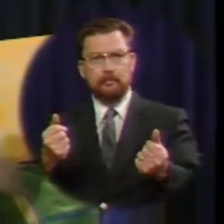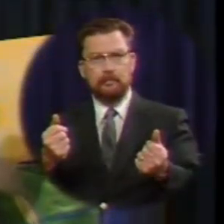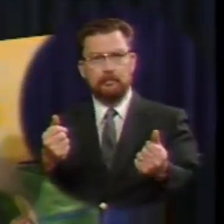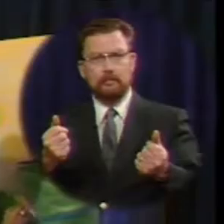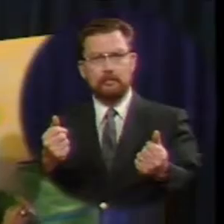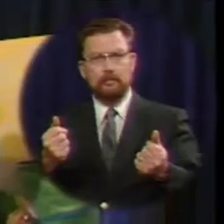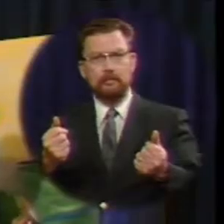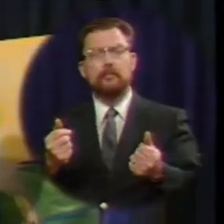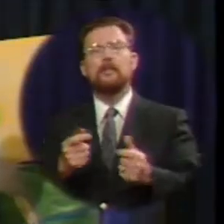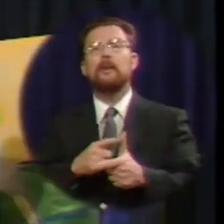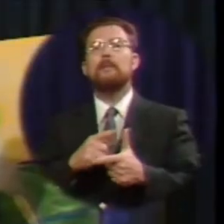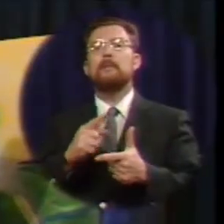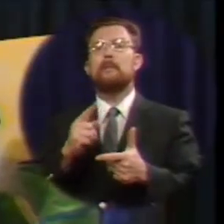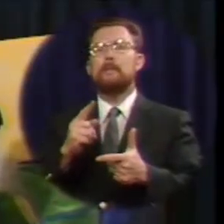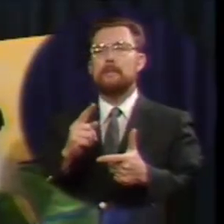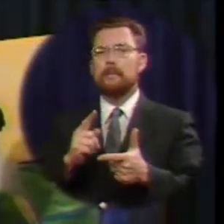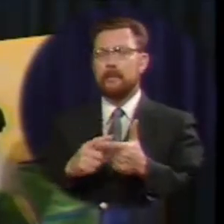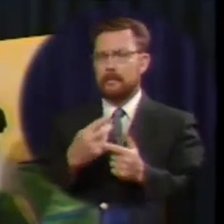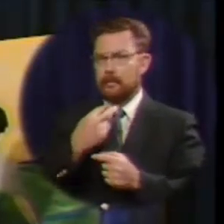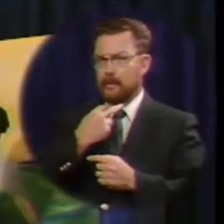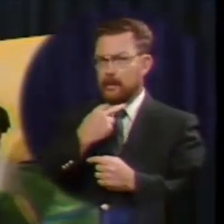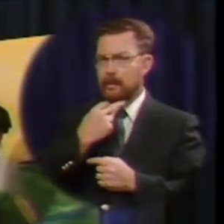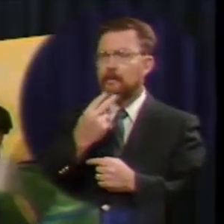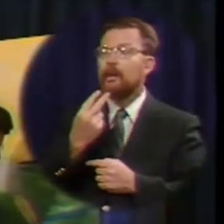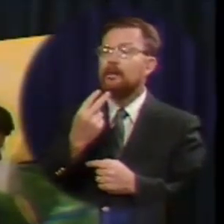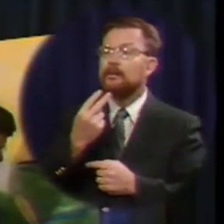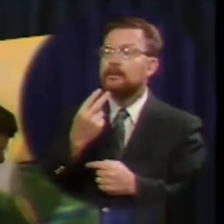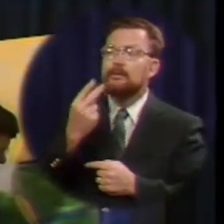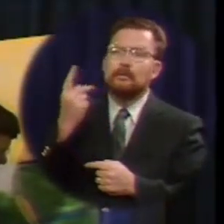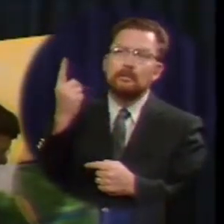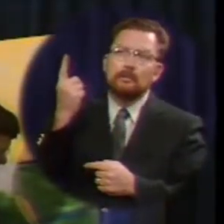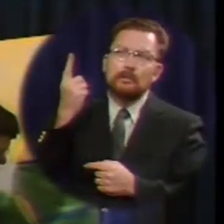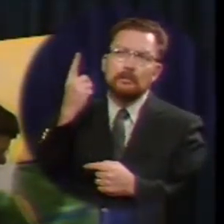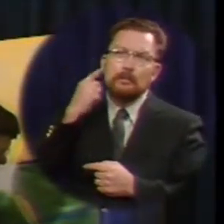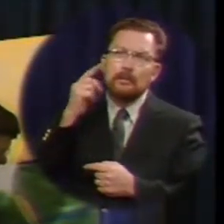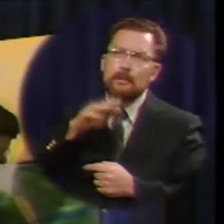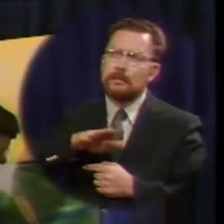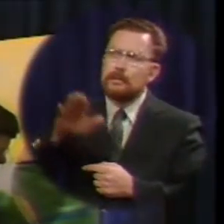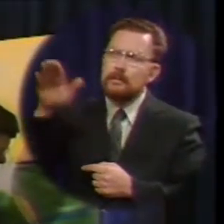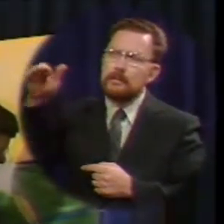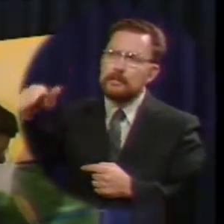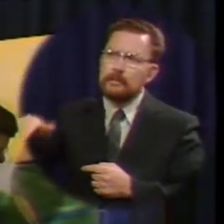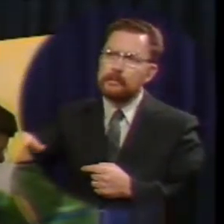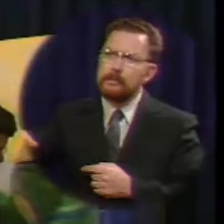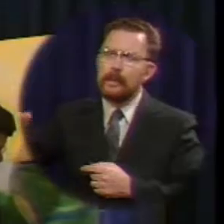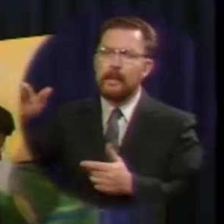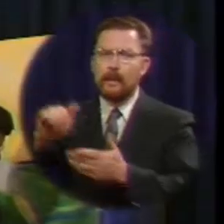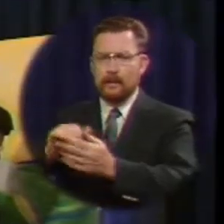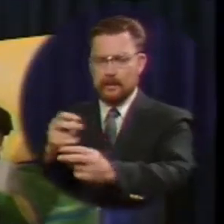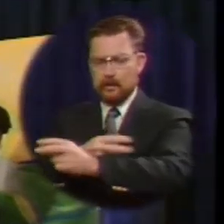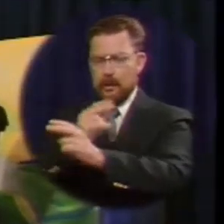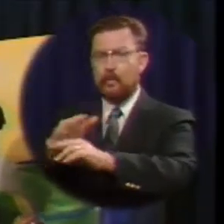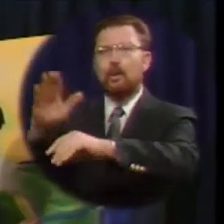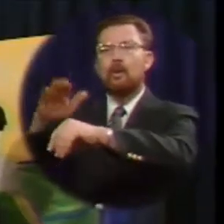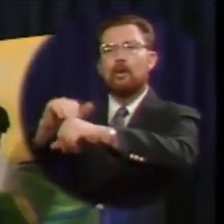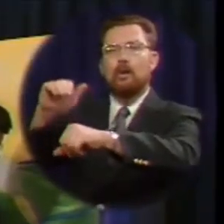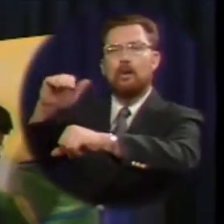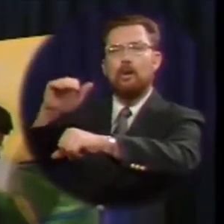but there's a voice echoing through the valley is the voice of the shepherd calling his sheep he has